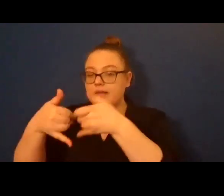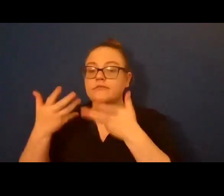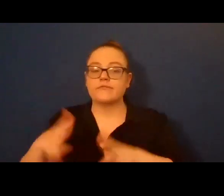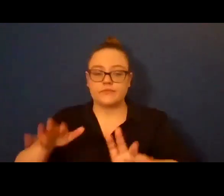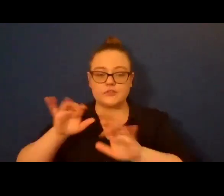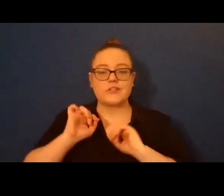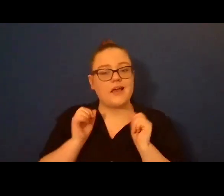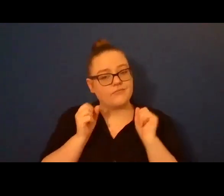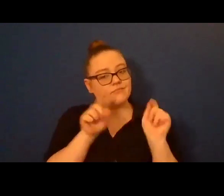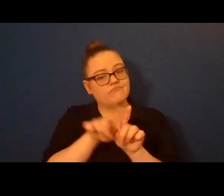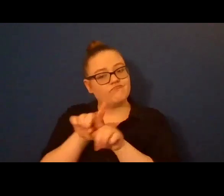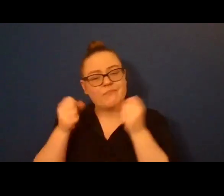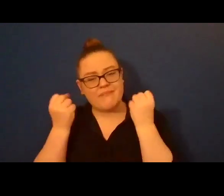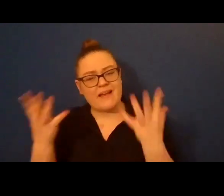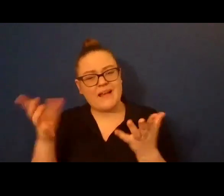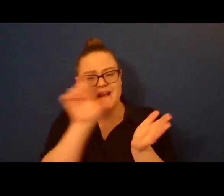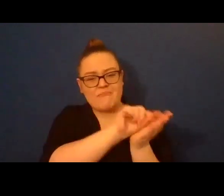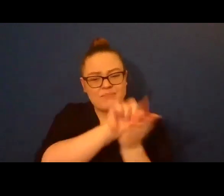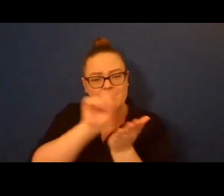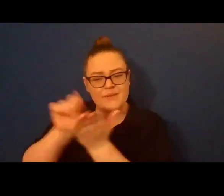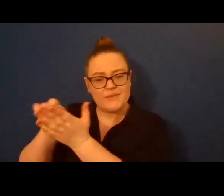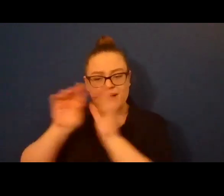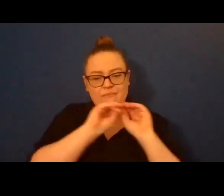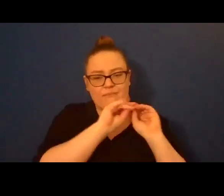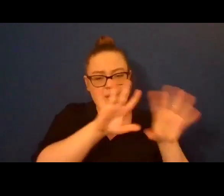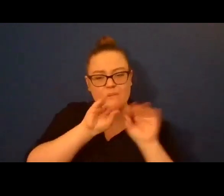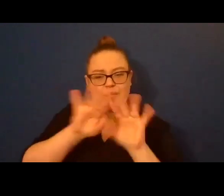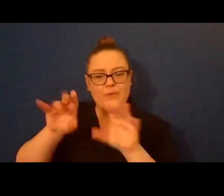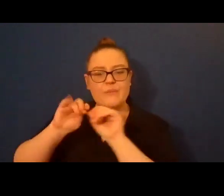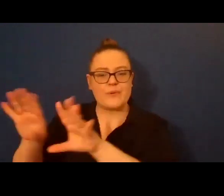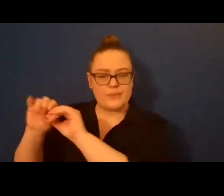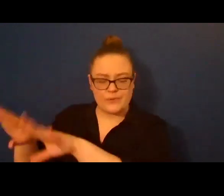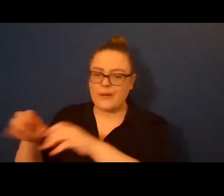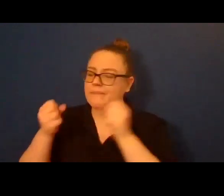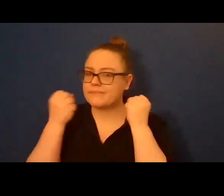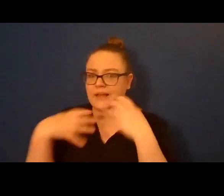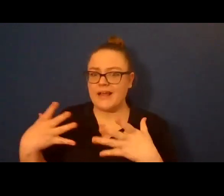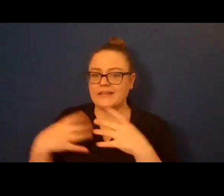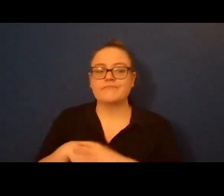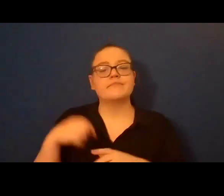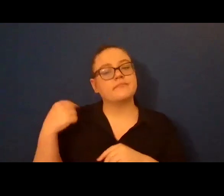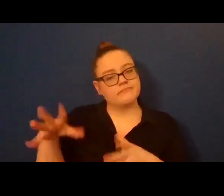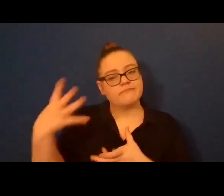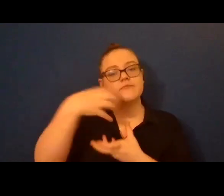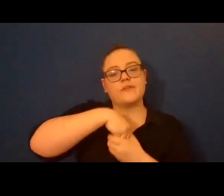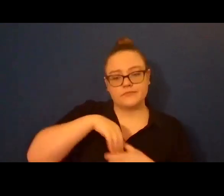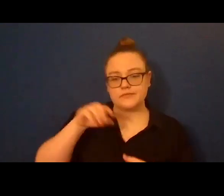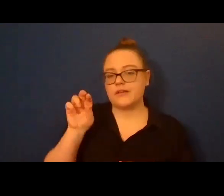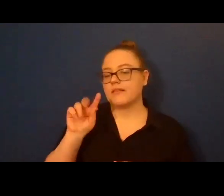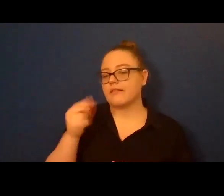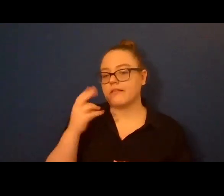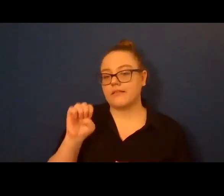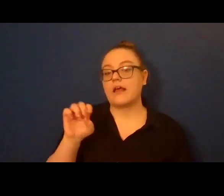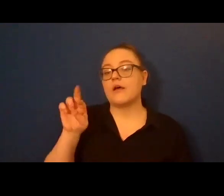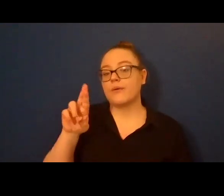Granta, The Nation, and elsewhere. He serves as poetry editor at The Rumpus and on the editorial board at Alice James Books. Okay,